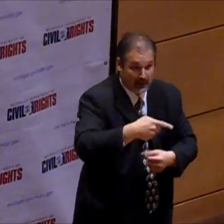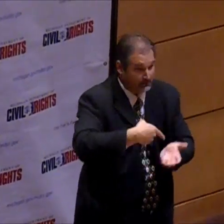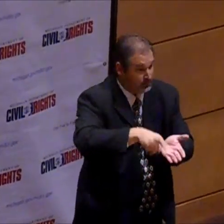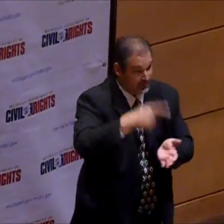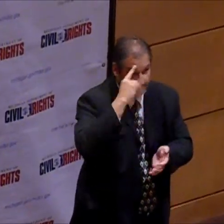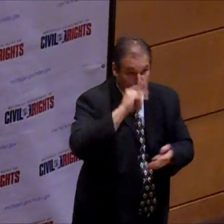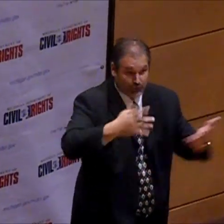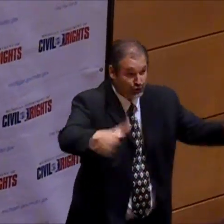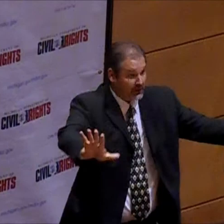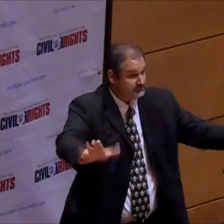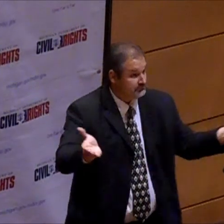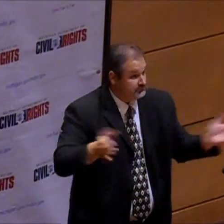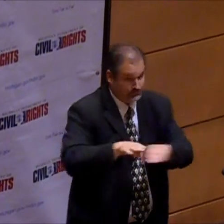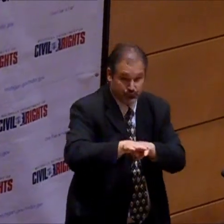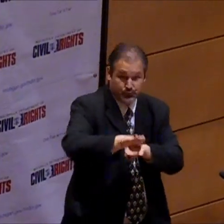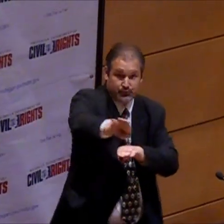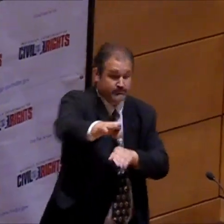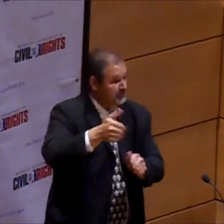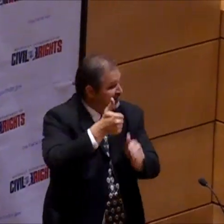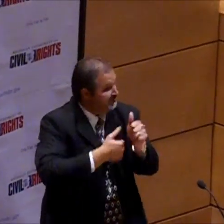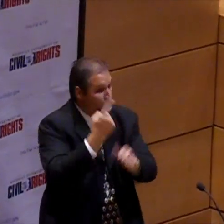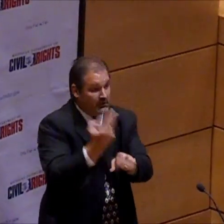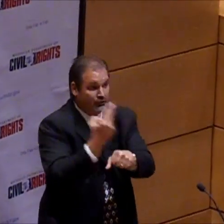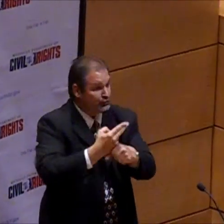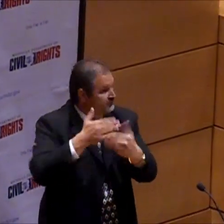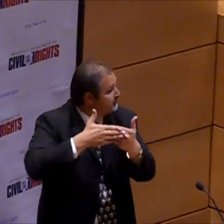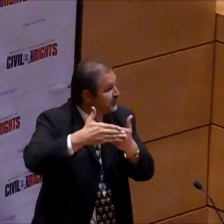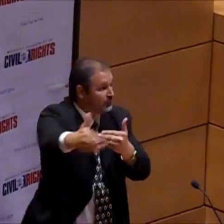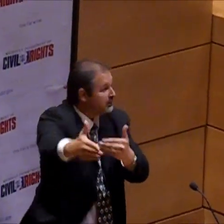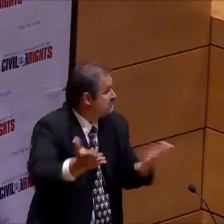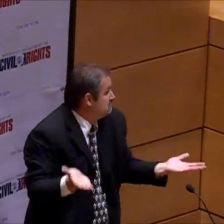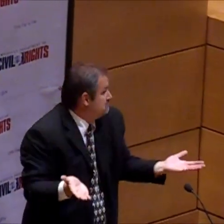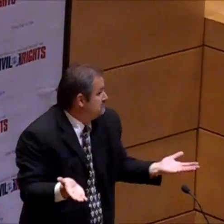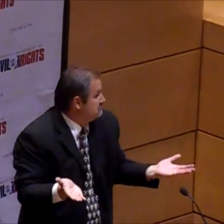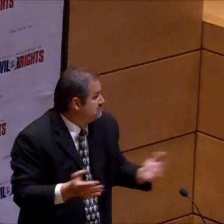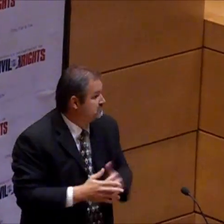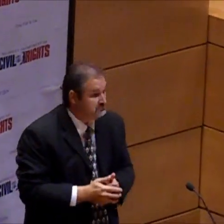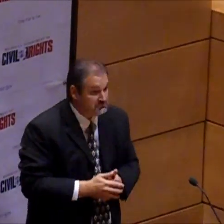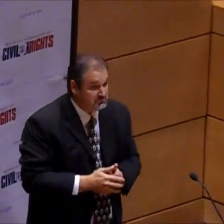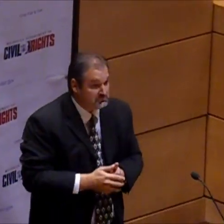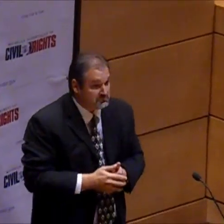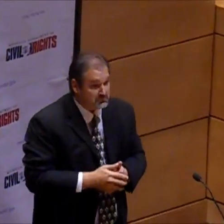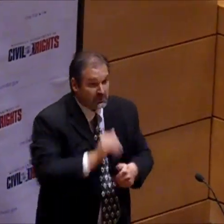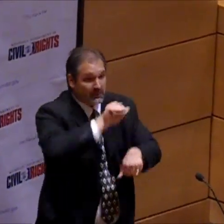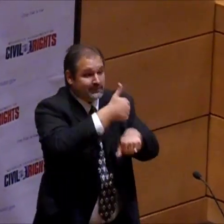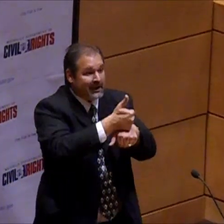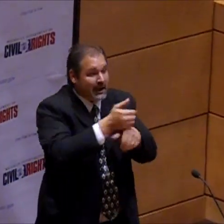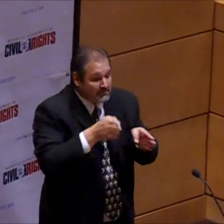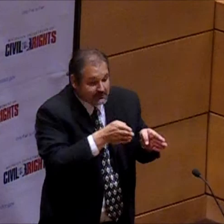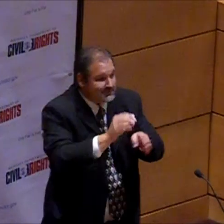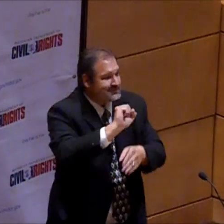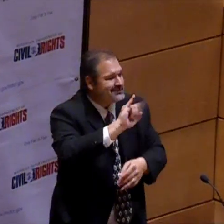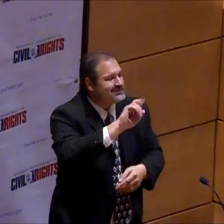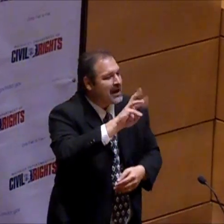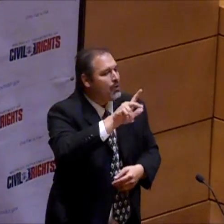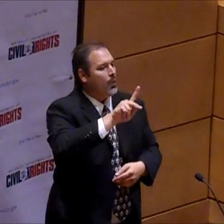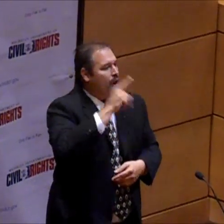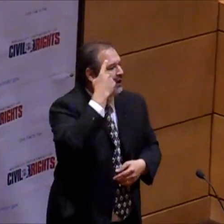one-time accessibility. You pay for a ramp and it's done and over with. And everyone who has equal access from that point on who is in a wheelchair. There's no other fees